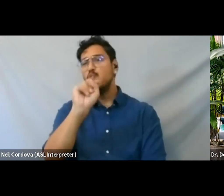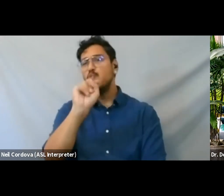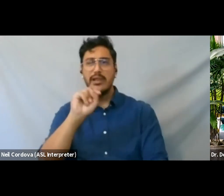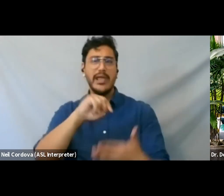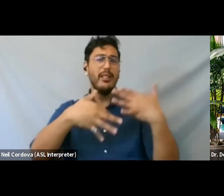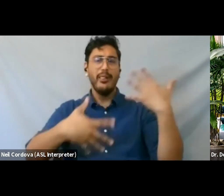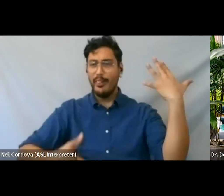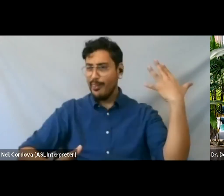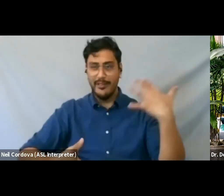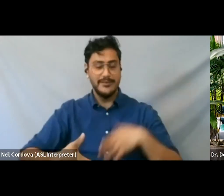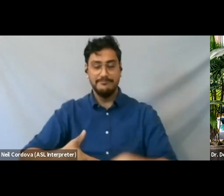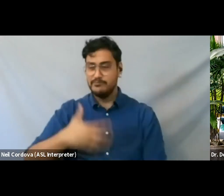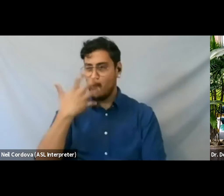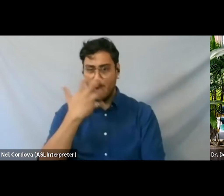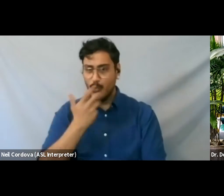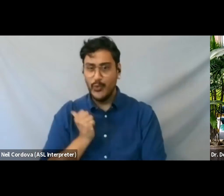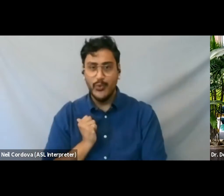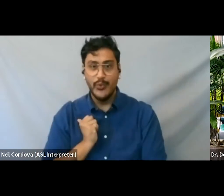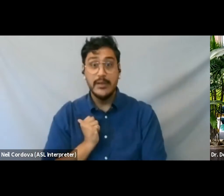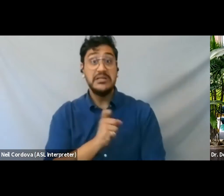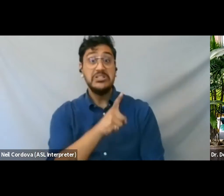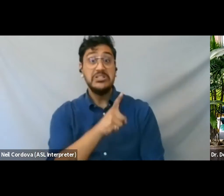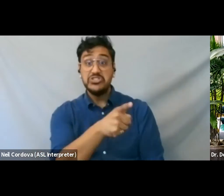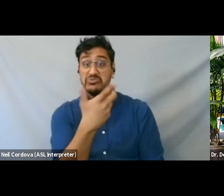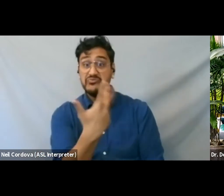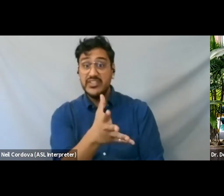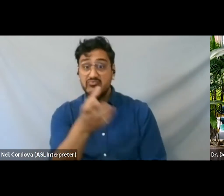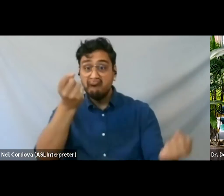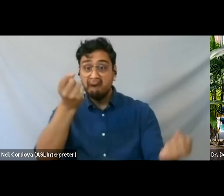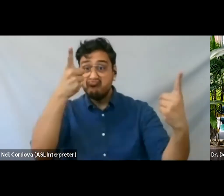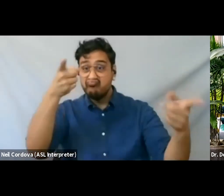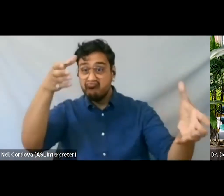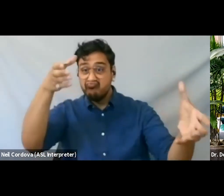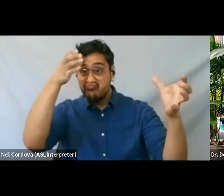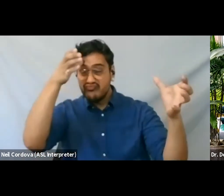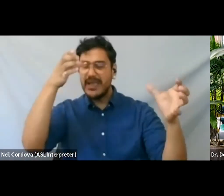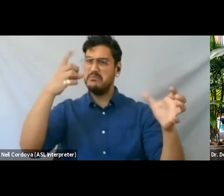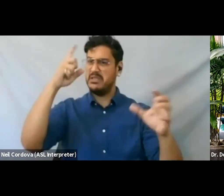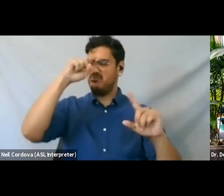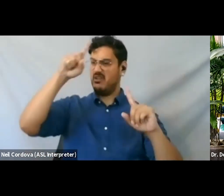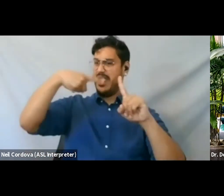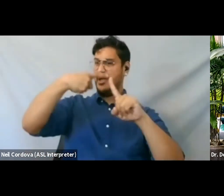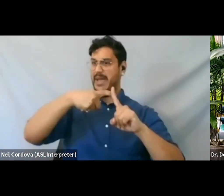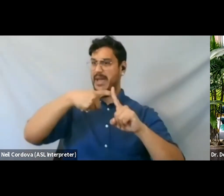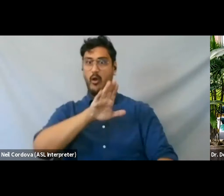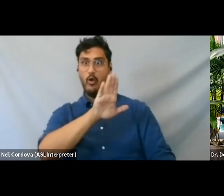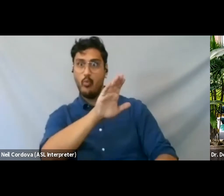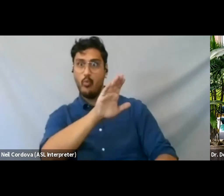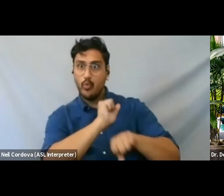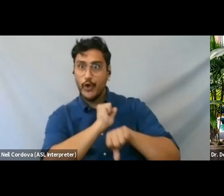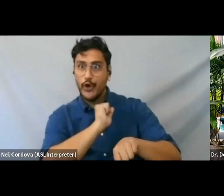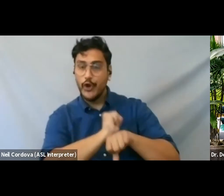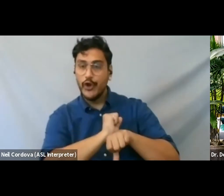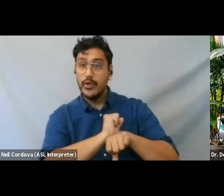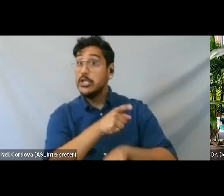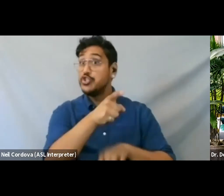scolio. She is an intellectual. think of the deep scholarship that informs her work. She is innovative